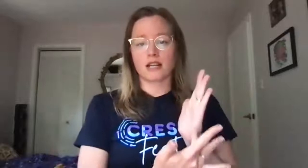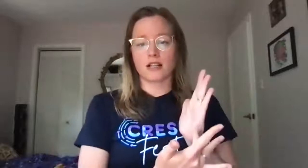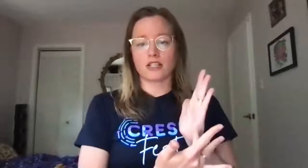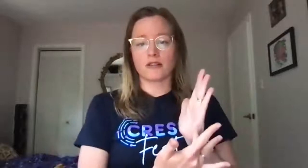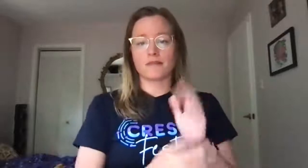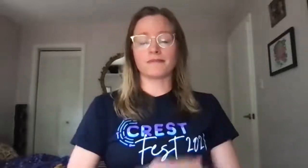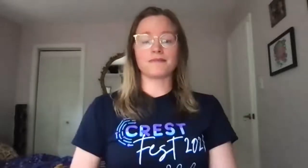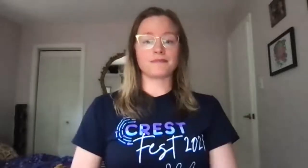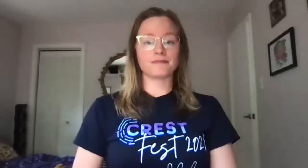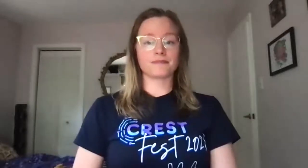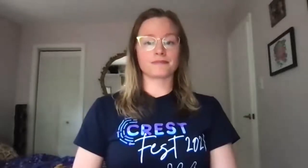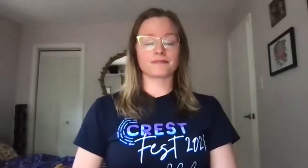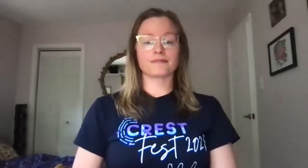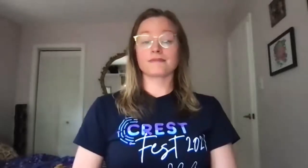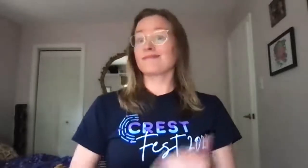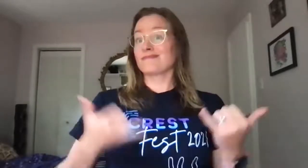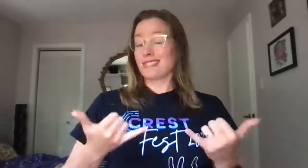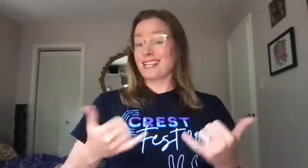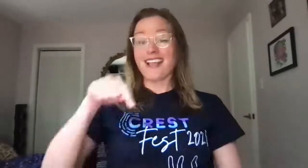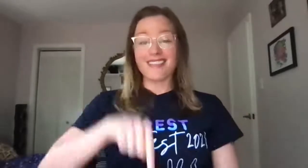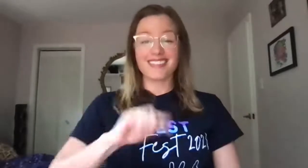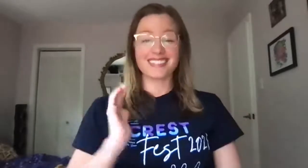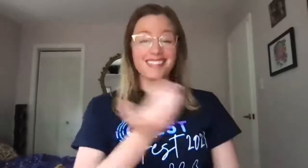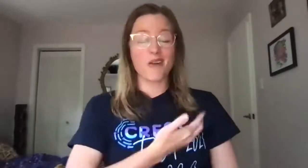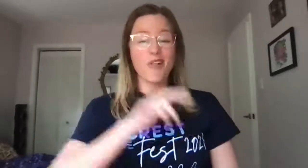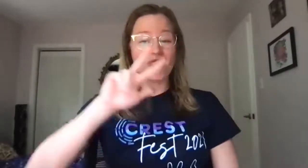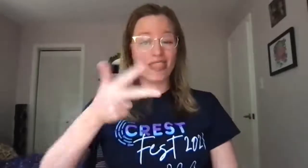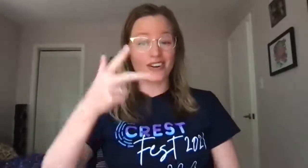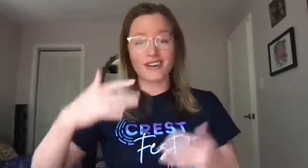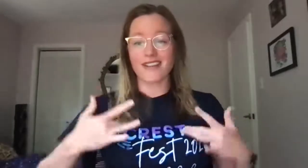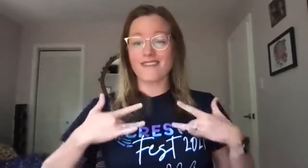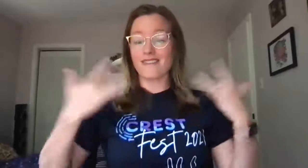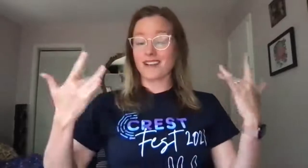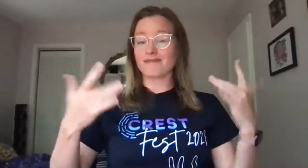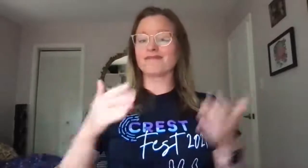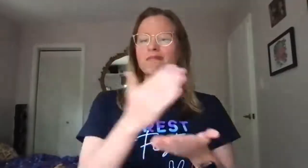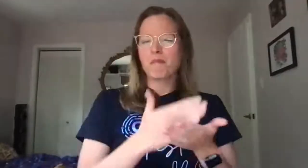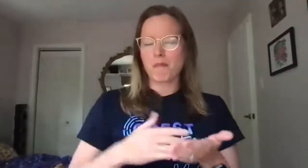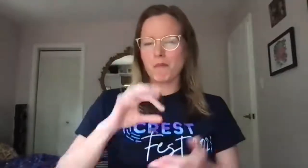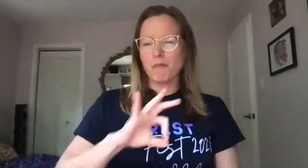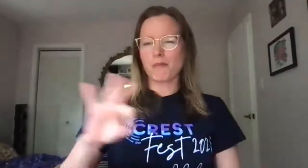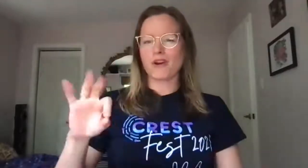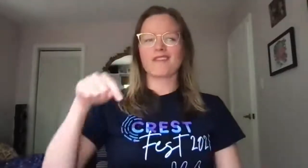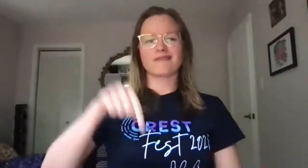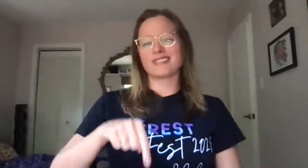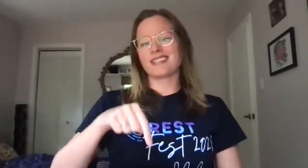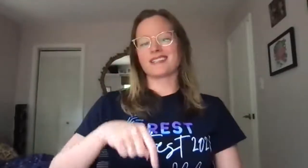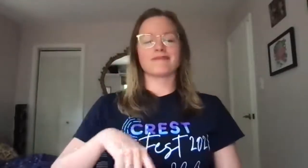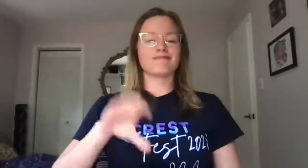of everyone working in the convergence of sign language and technology this is our third event